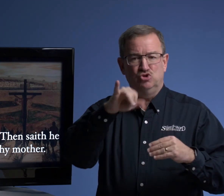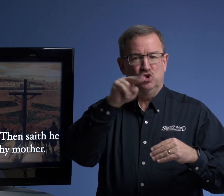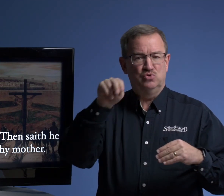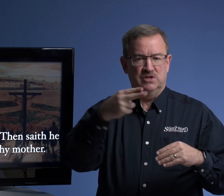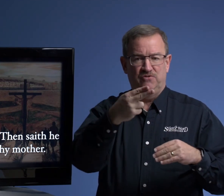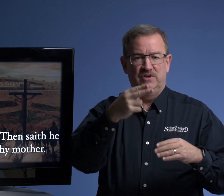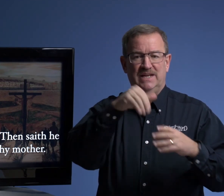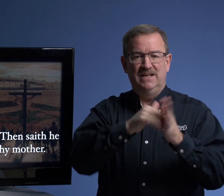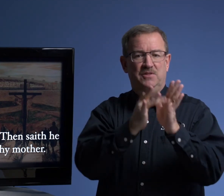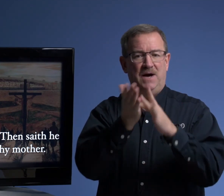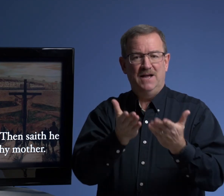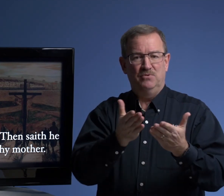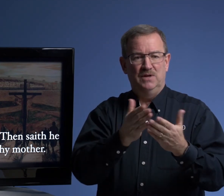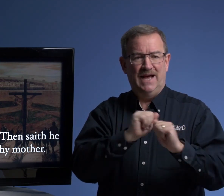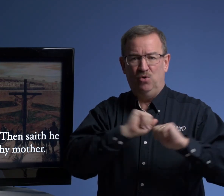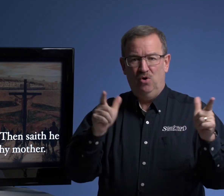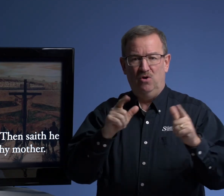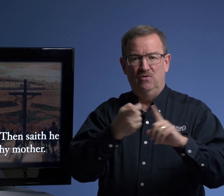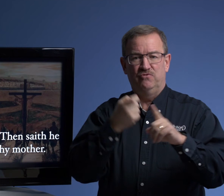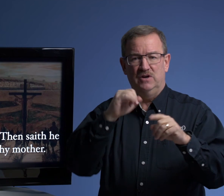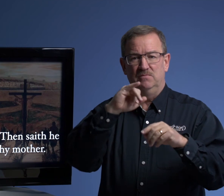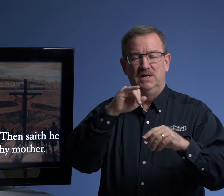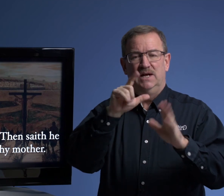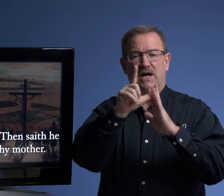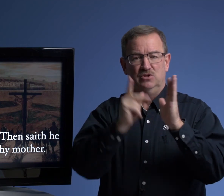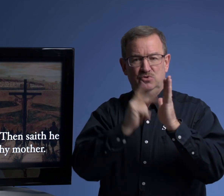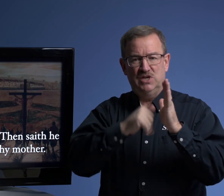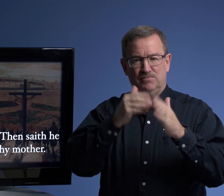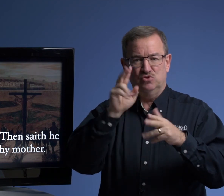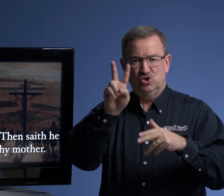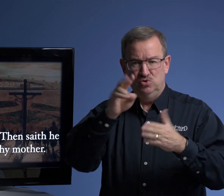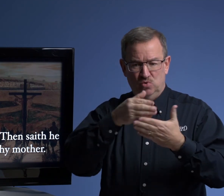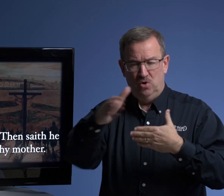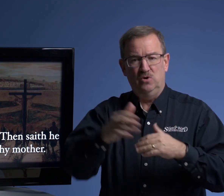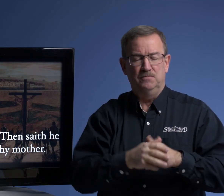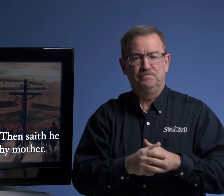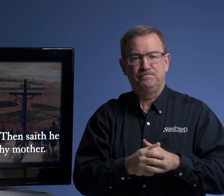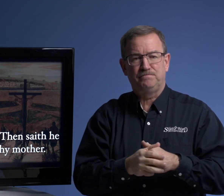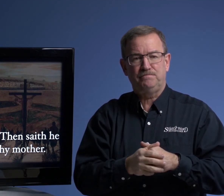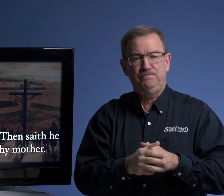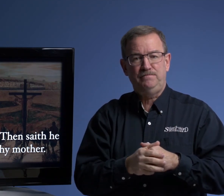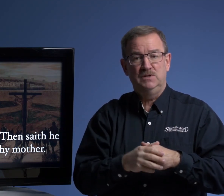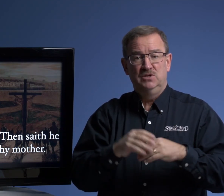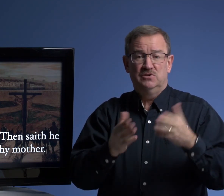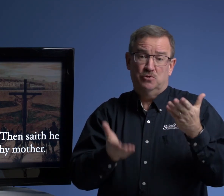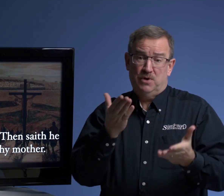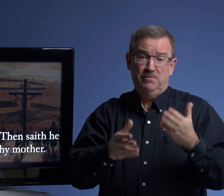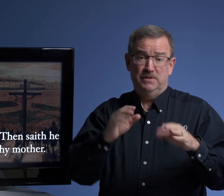Joseph in the Bible at all. From Luke chapter two on. So probably